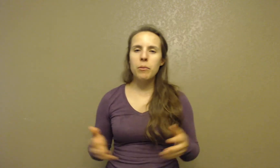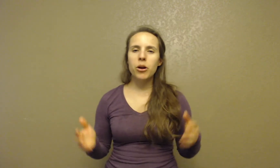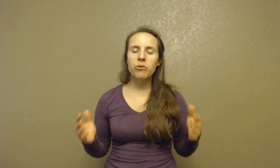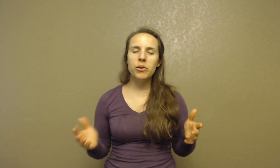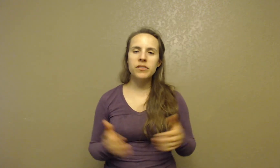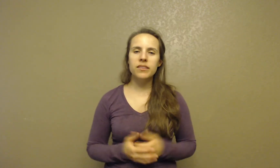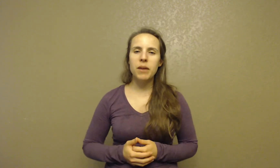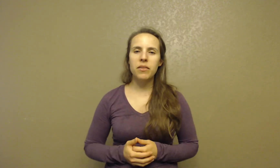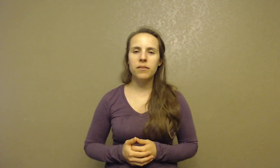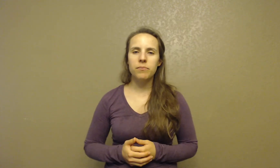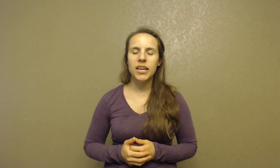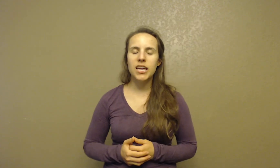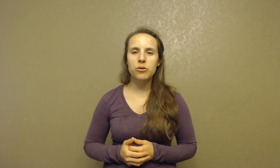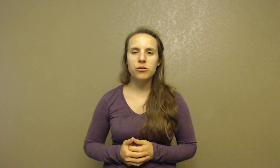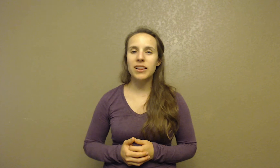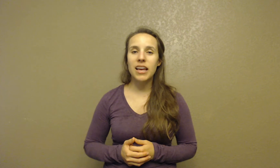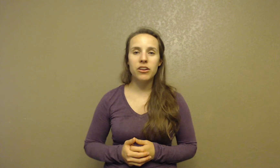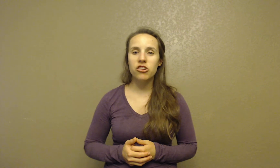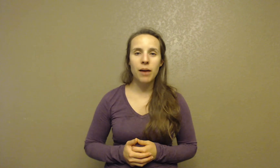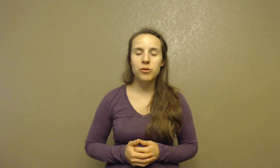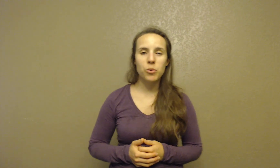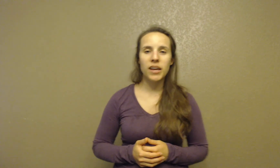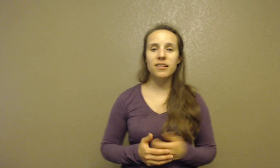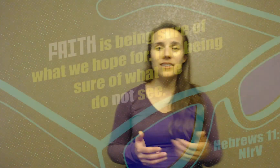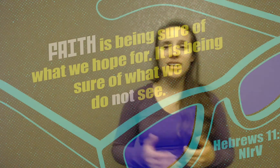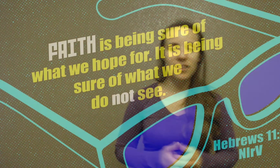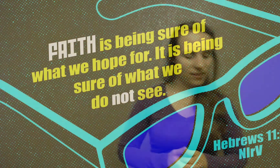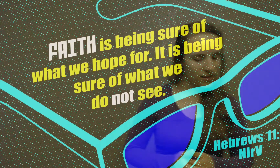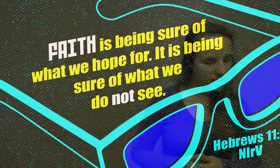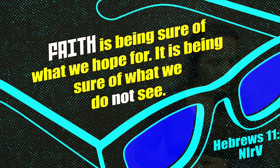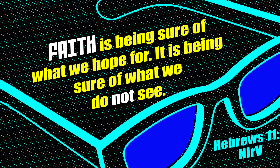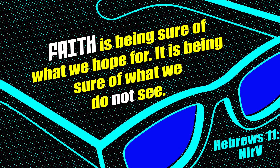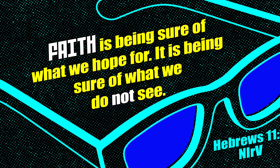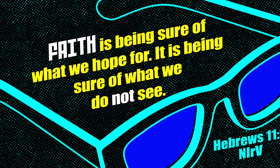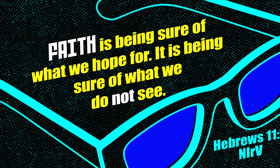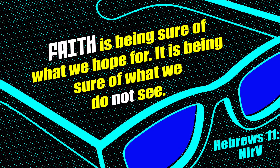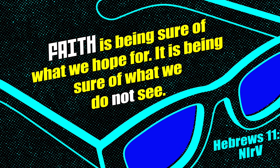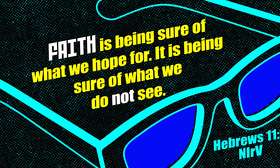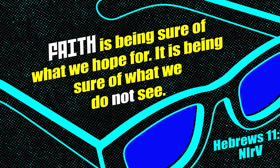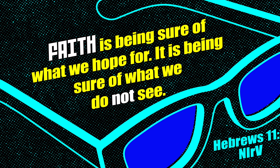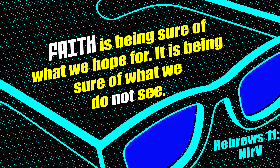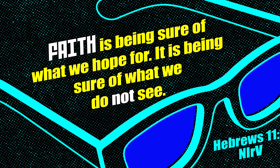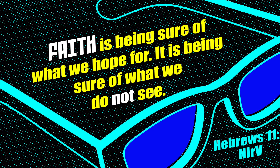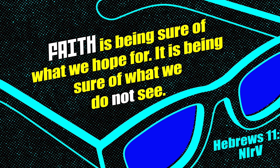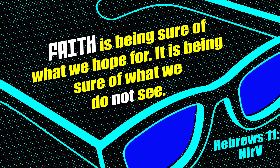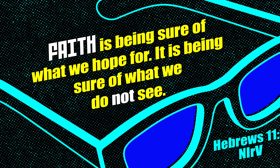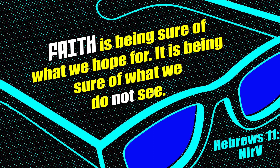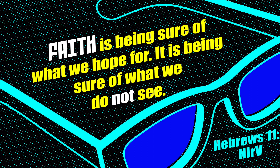Remember our verse this month, Hebrews 11, chapter one says this, faith is being sure of what we hope for.